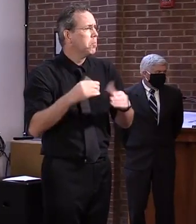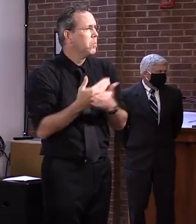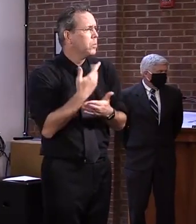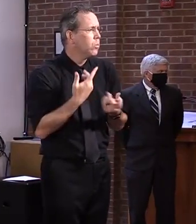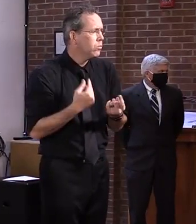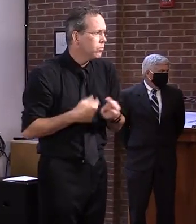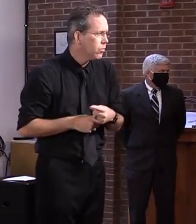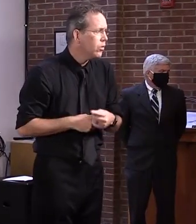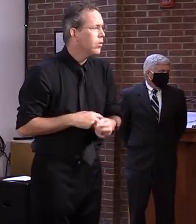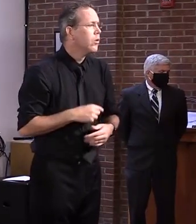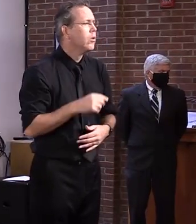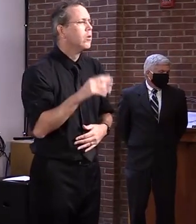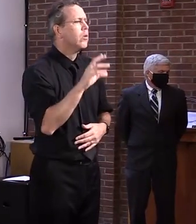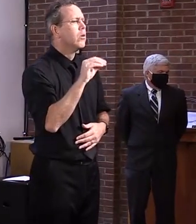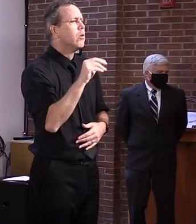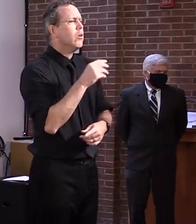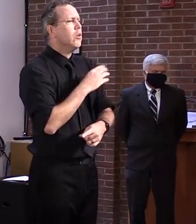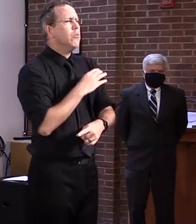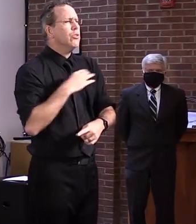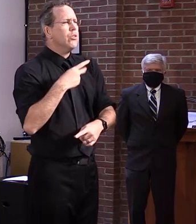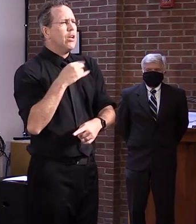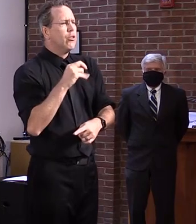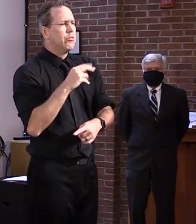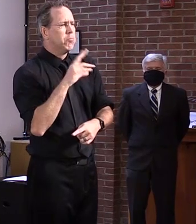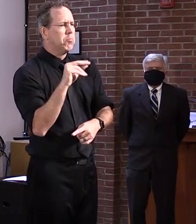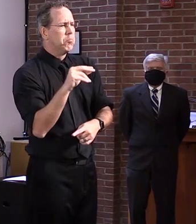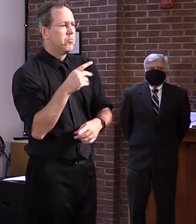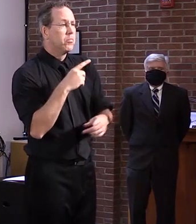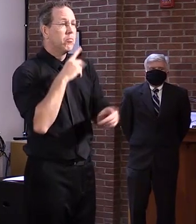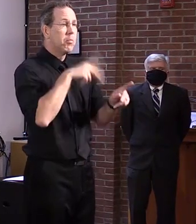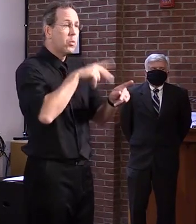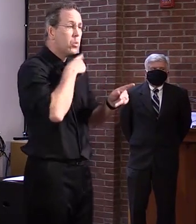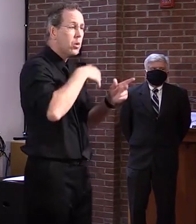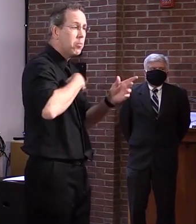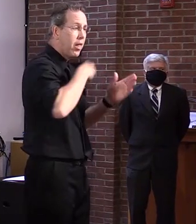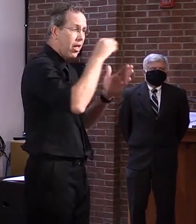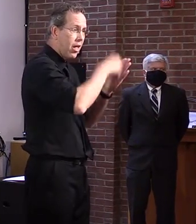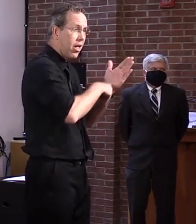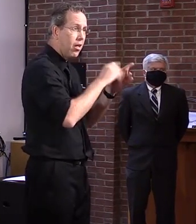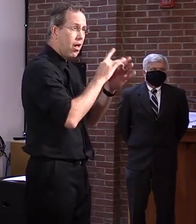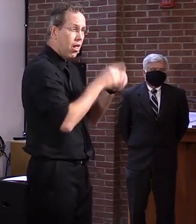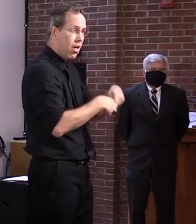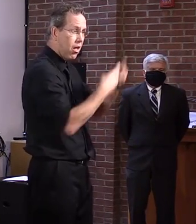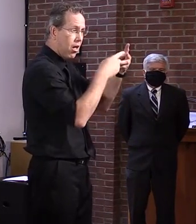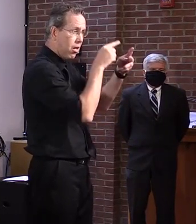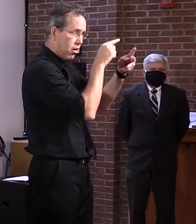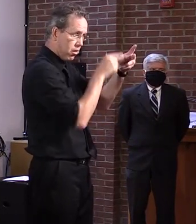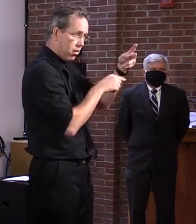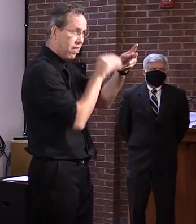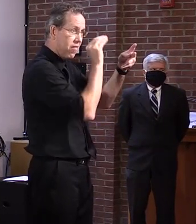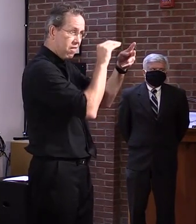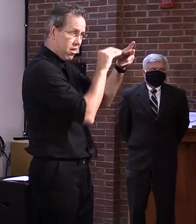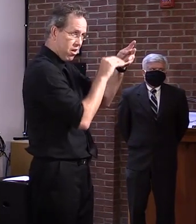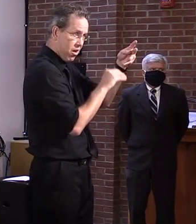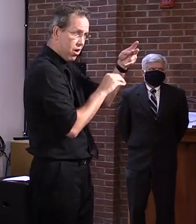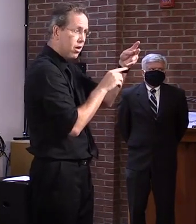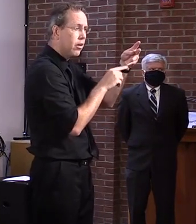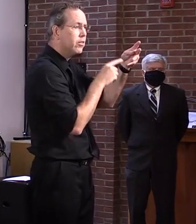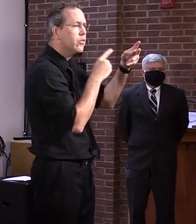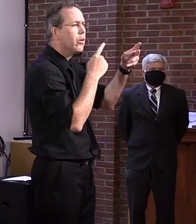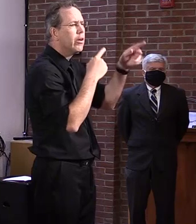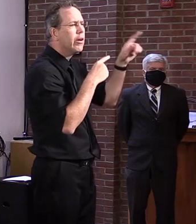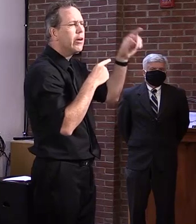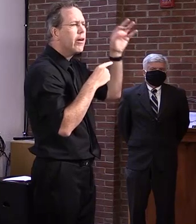only difference that the claimant will see is that instead of like with the federal pandemic unemployment compensation, the